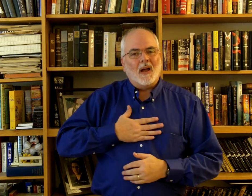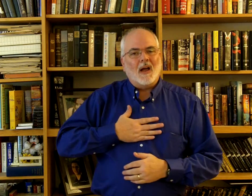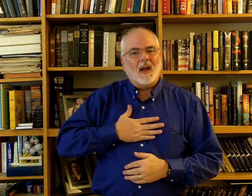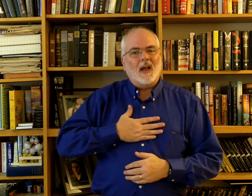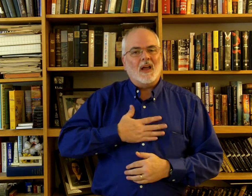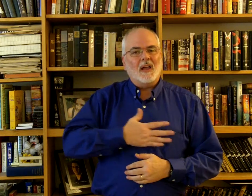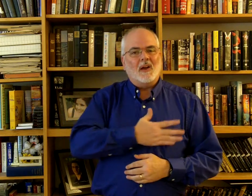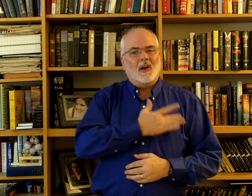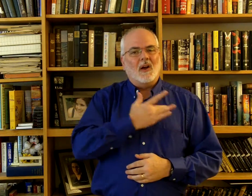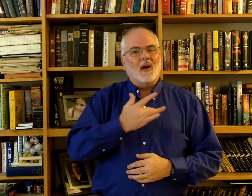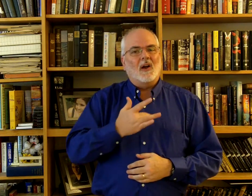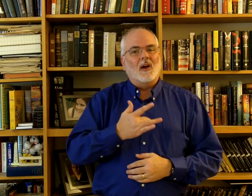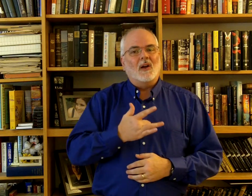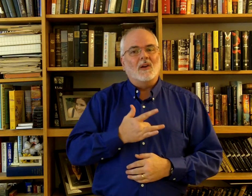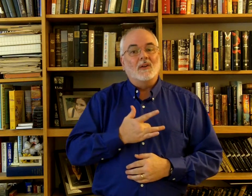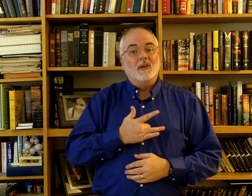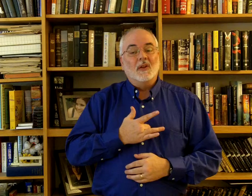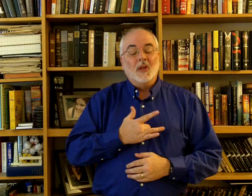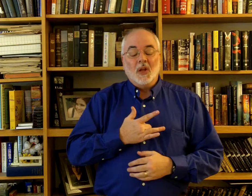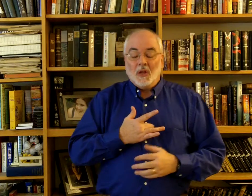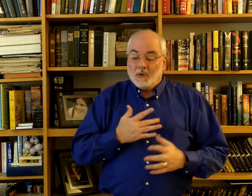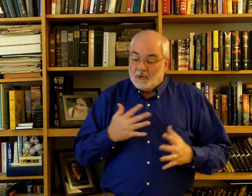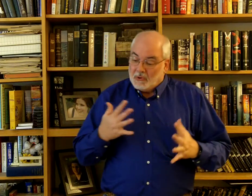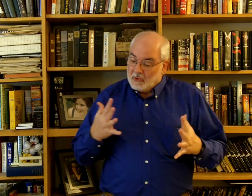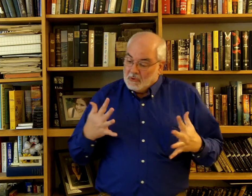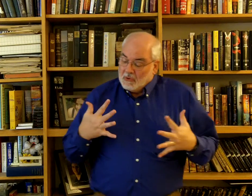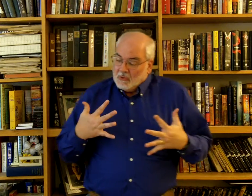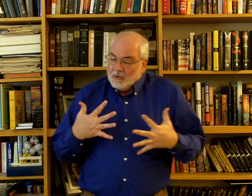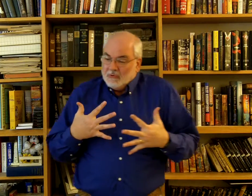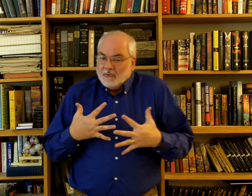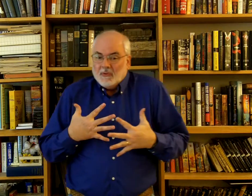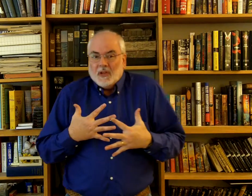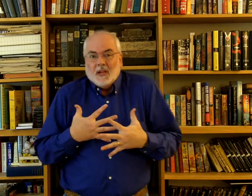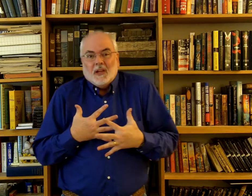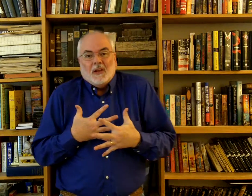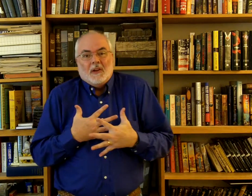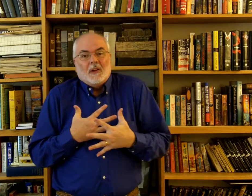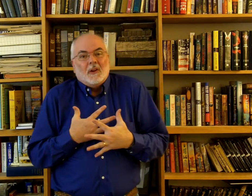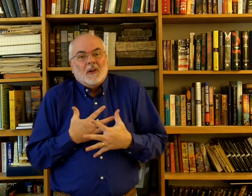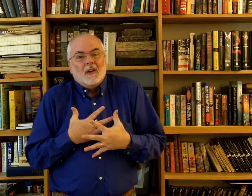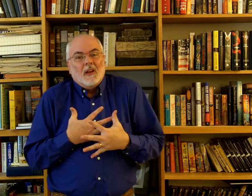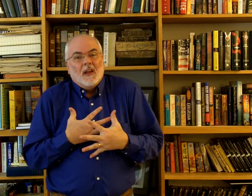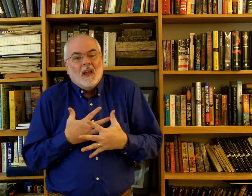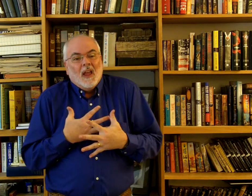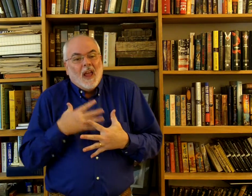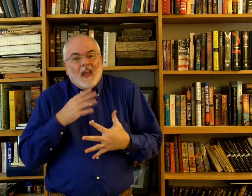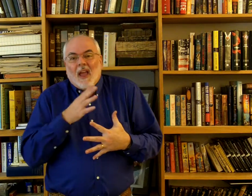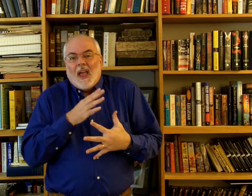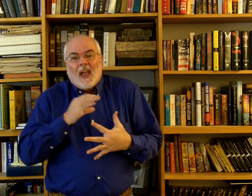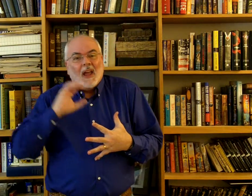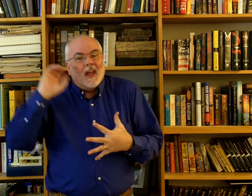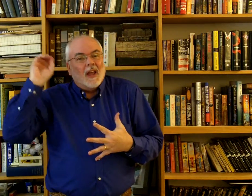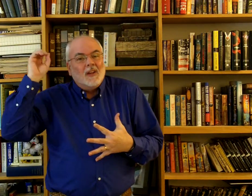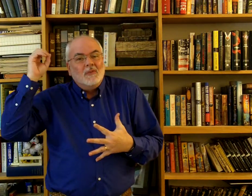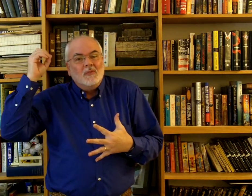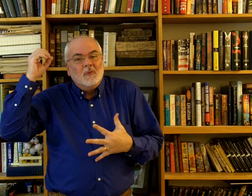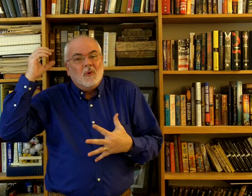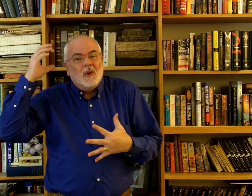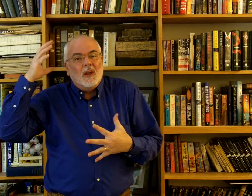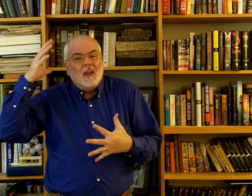heart to fear. And break